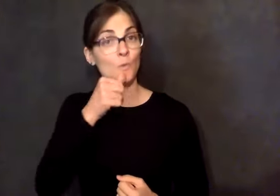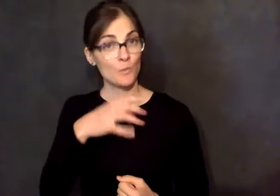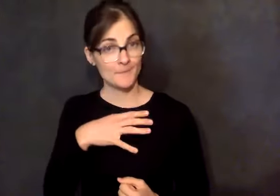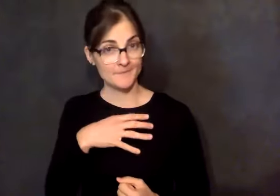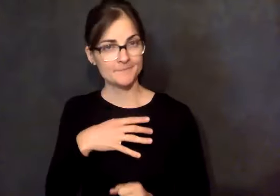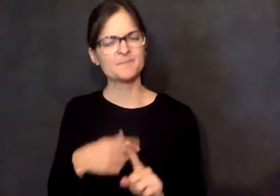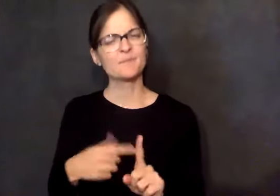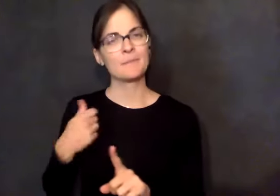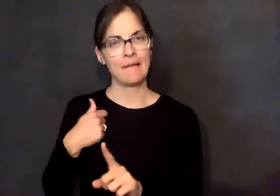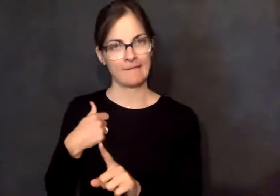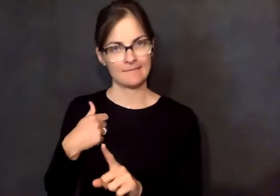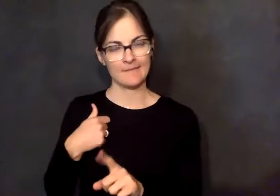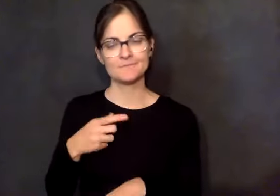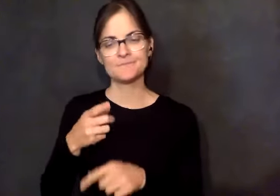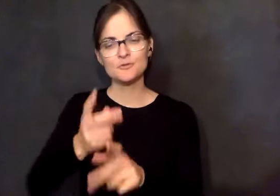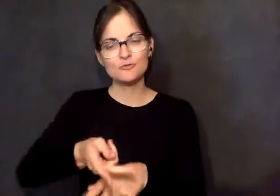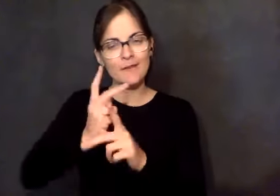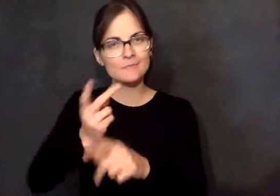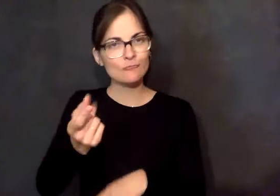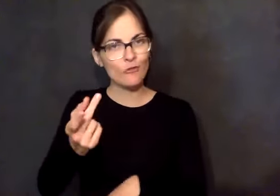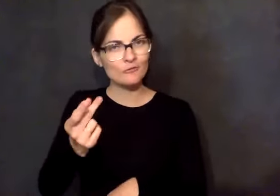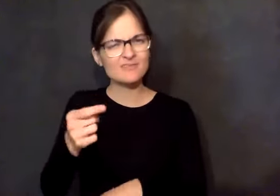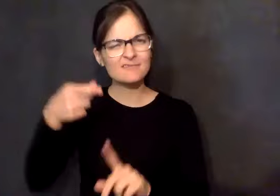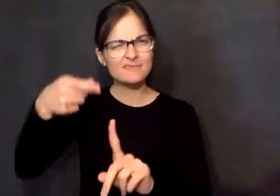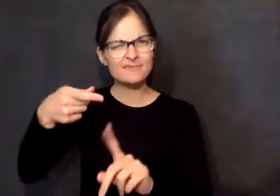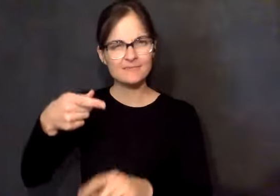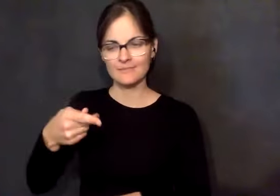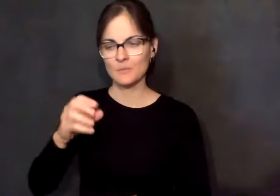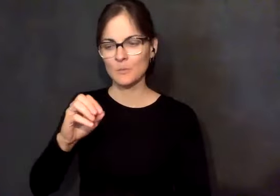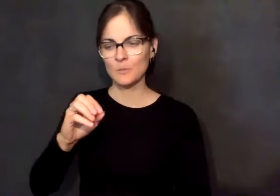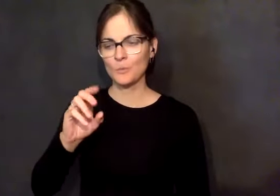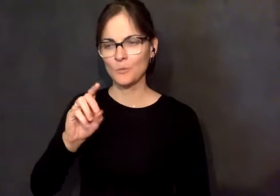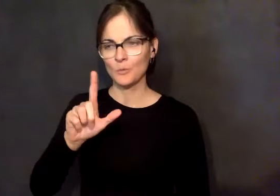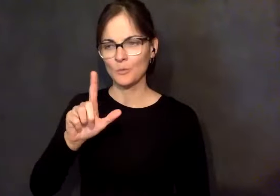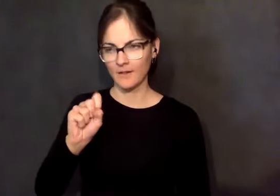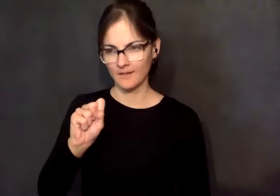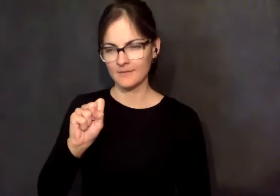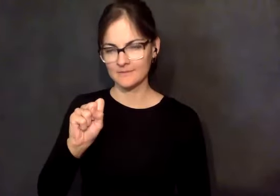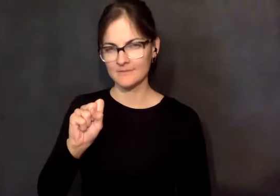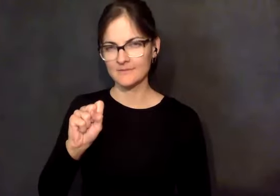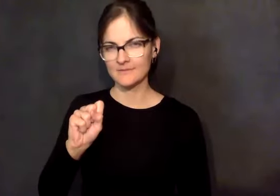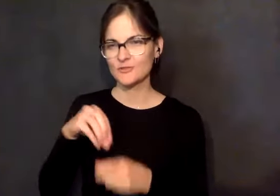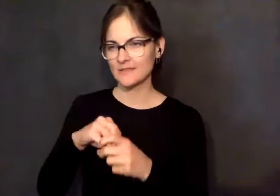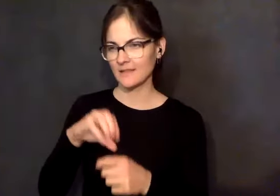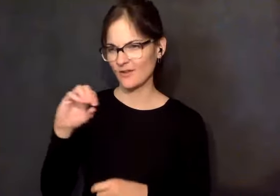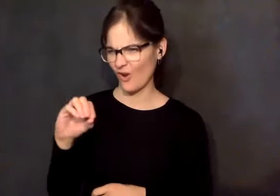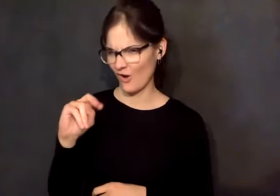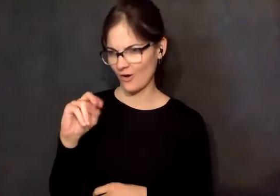Internet, a lady that raised dogs, raised poodles. And I was telling Rick, I said, she's in Ontario. She's in your